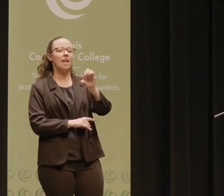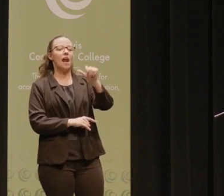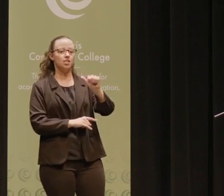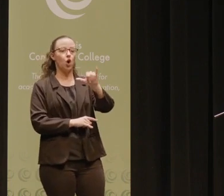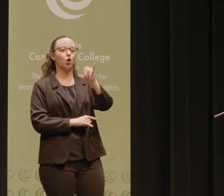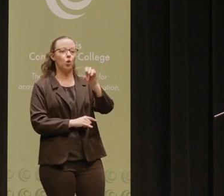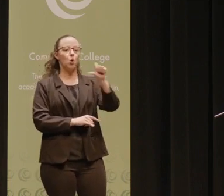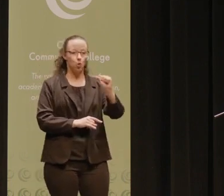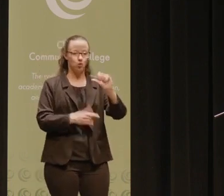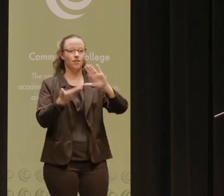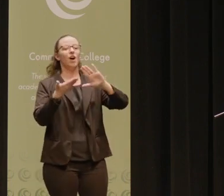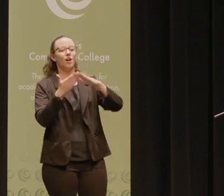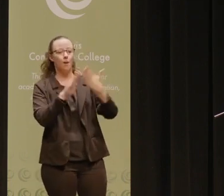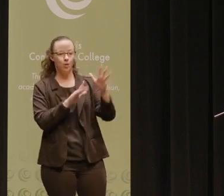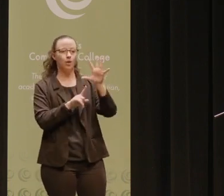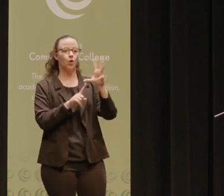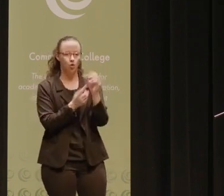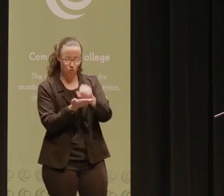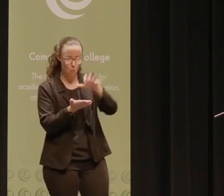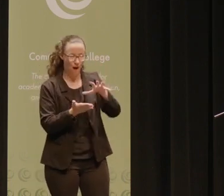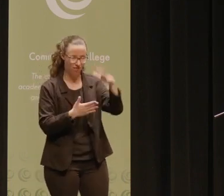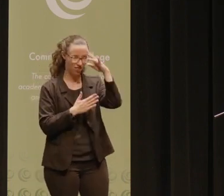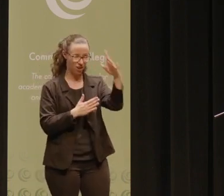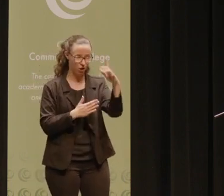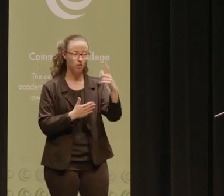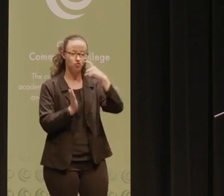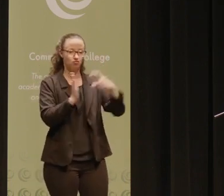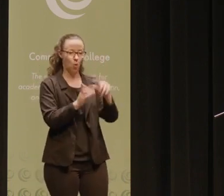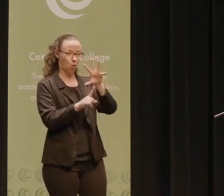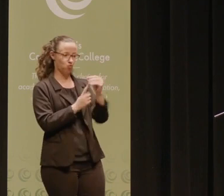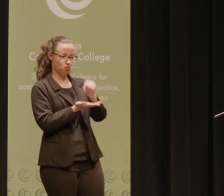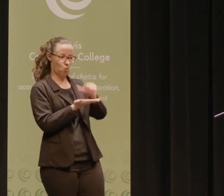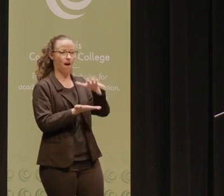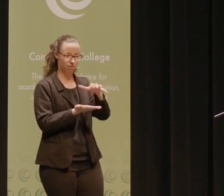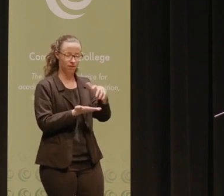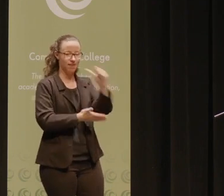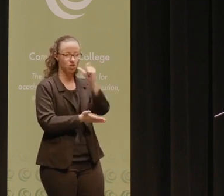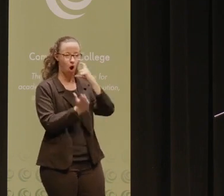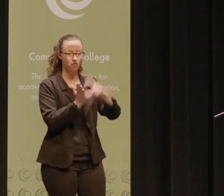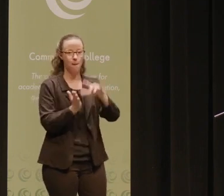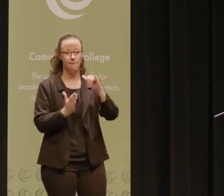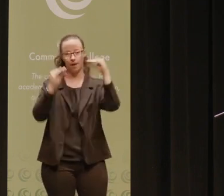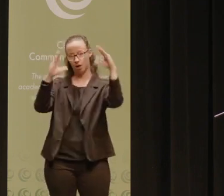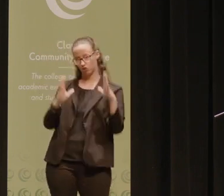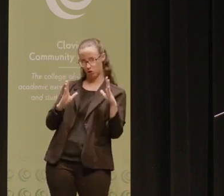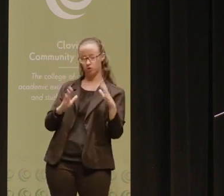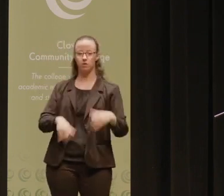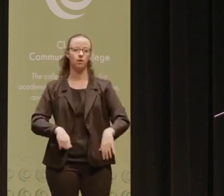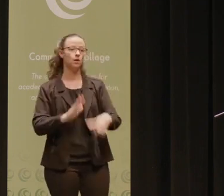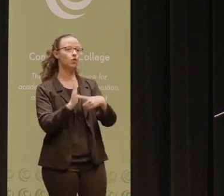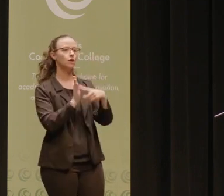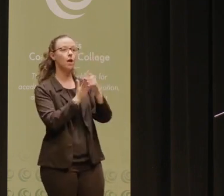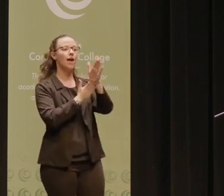theory helps us recognize the invaluable cultural wealth that is often unrecognized by educators, like